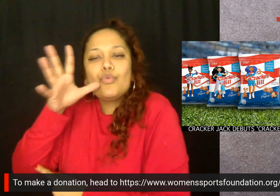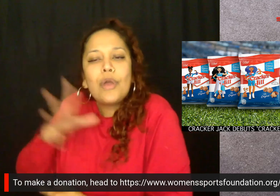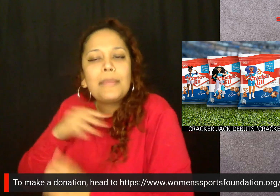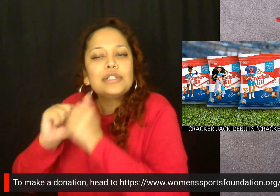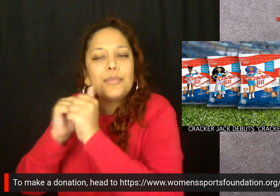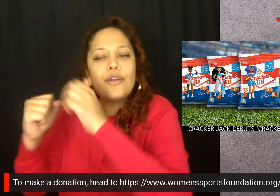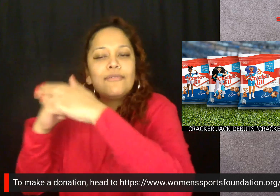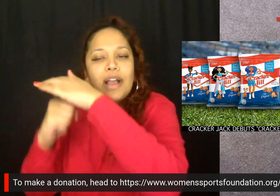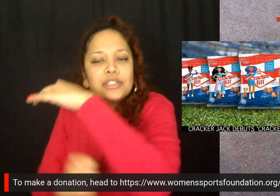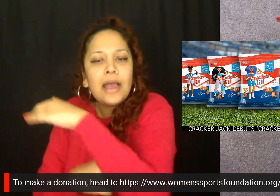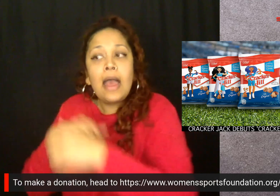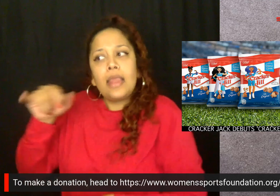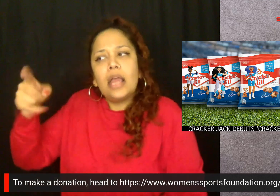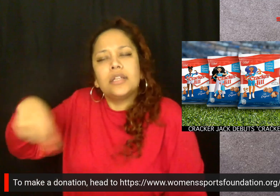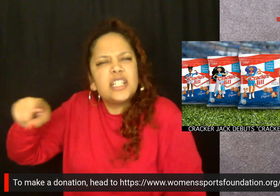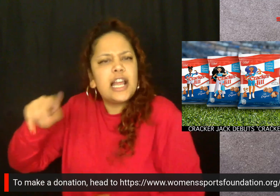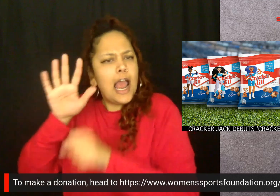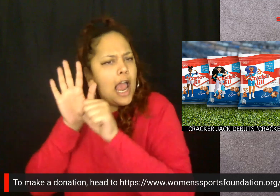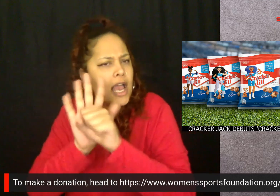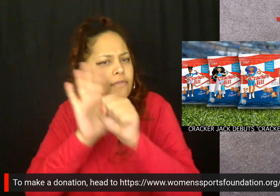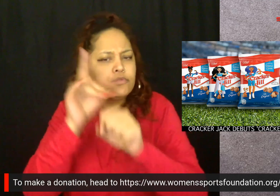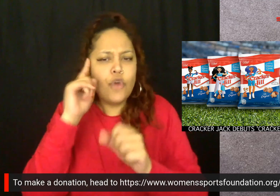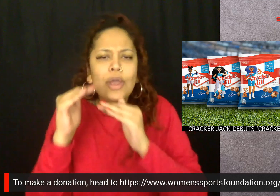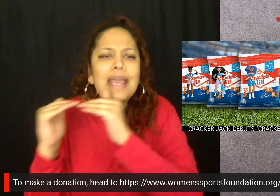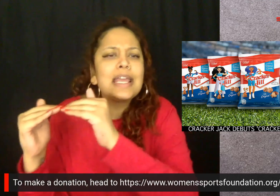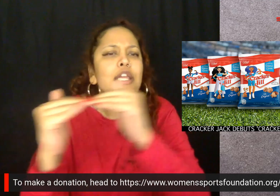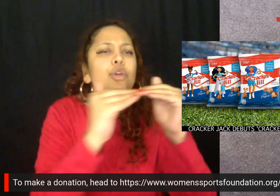advocates for equality in sports.